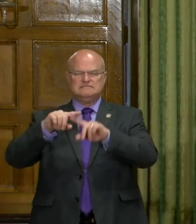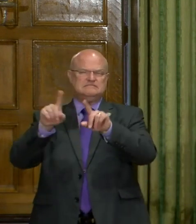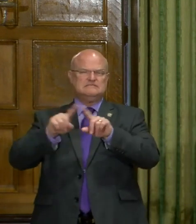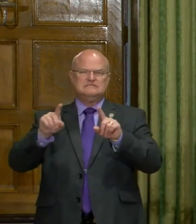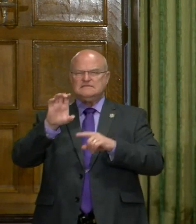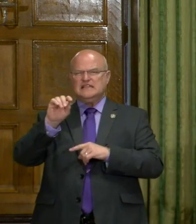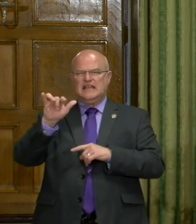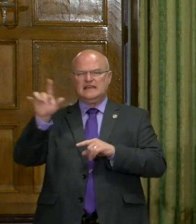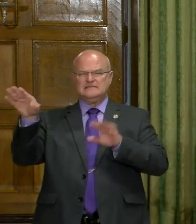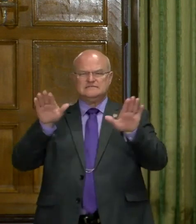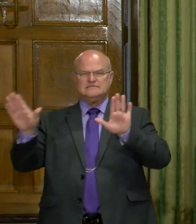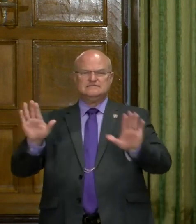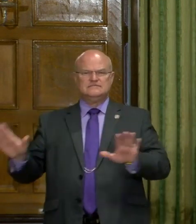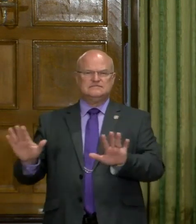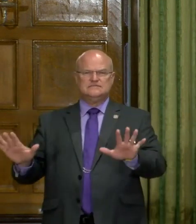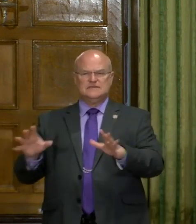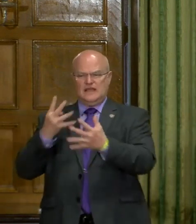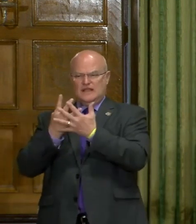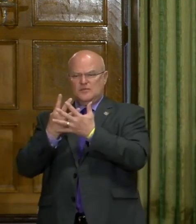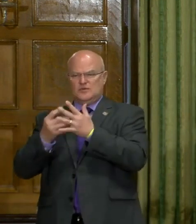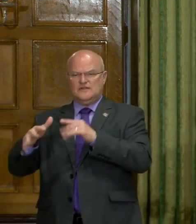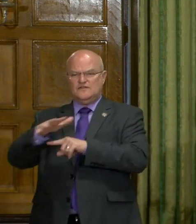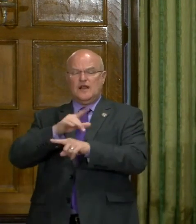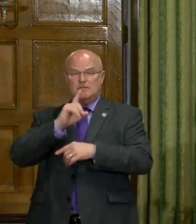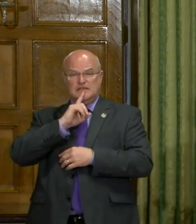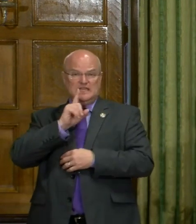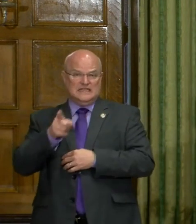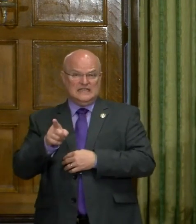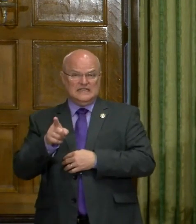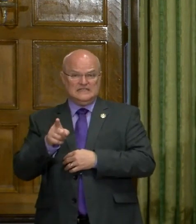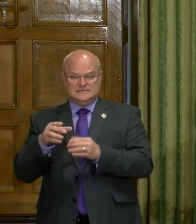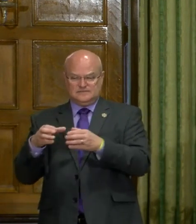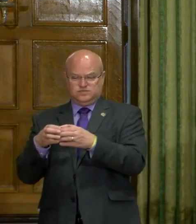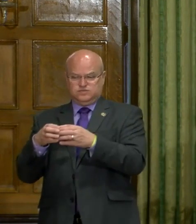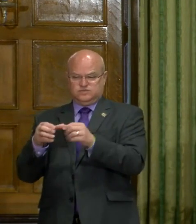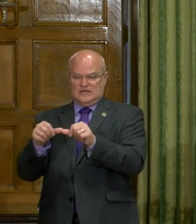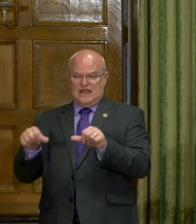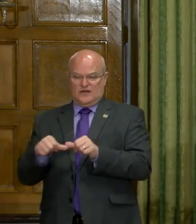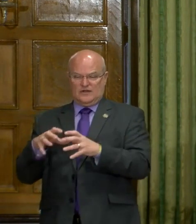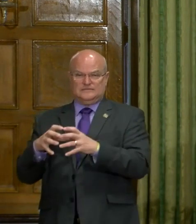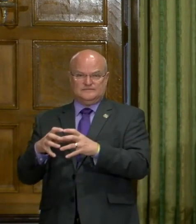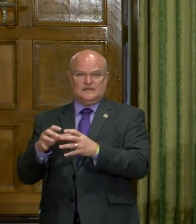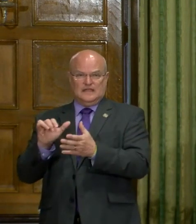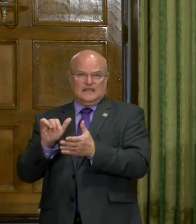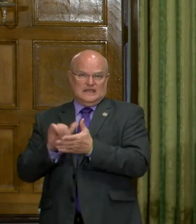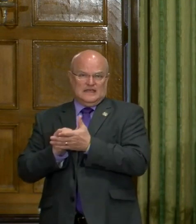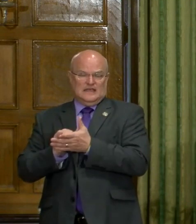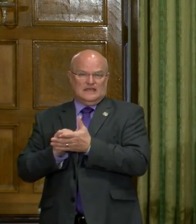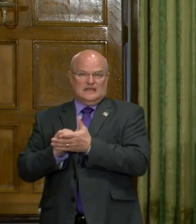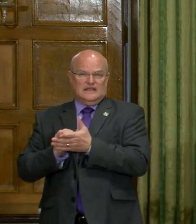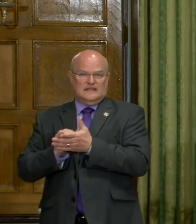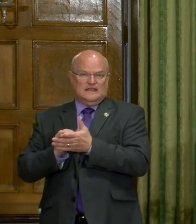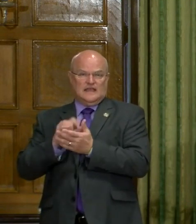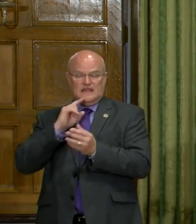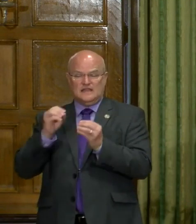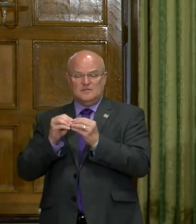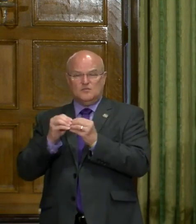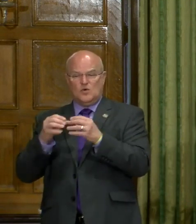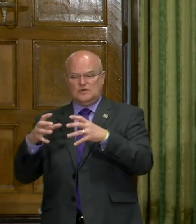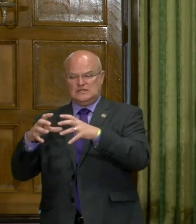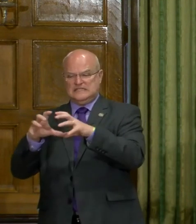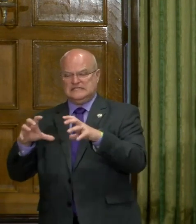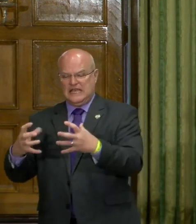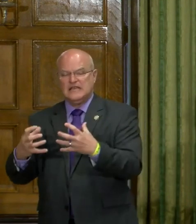Because these are in the prison environment, it is a, uh, secluded area that, uh, is more